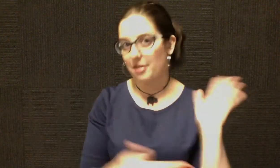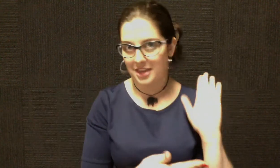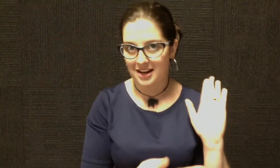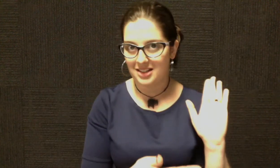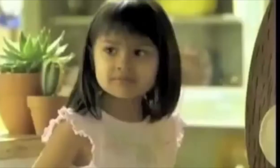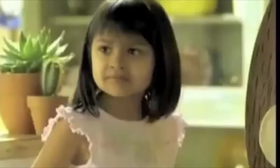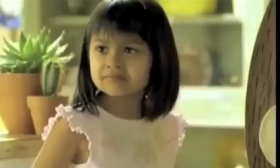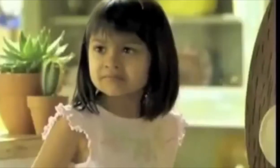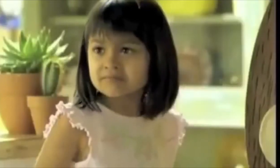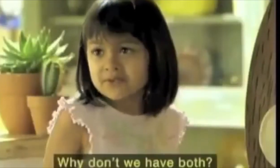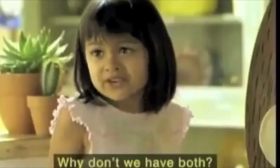things.